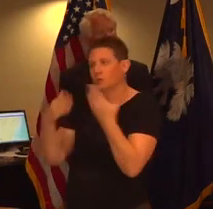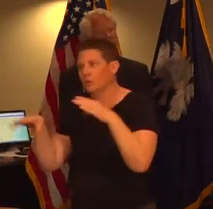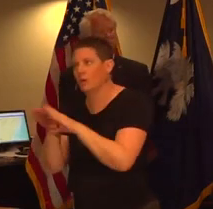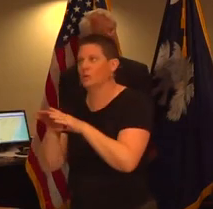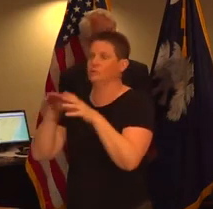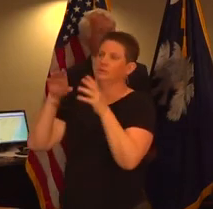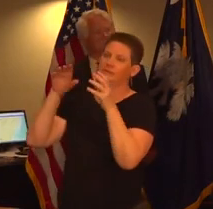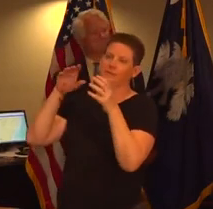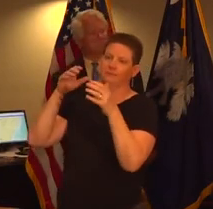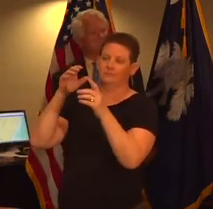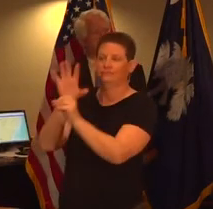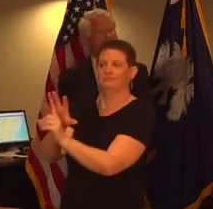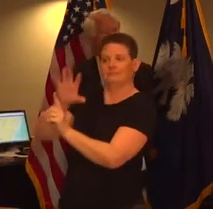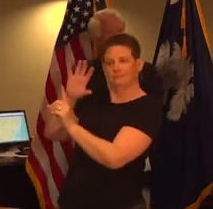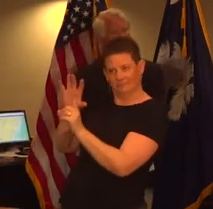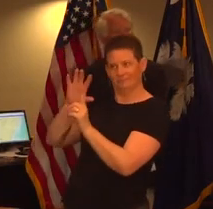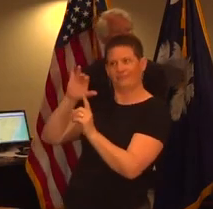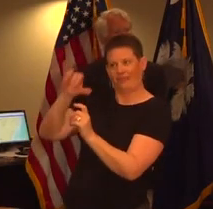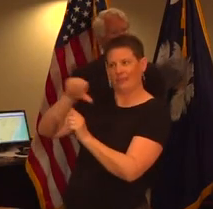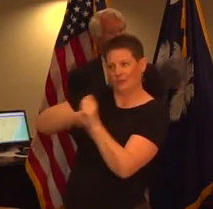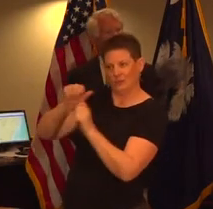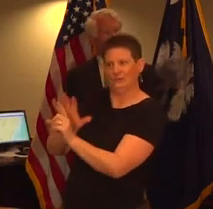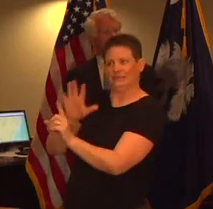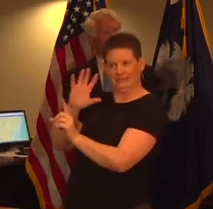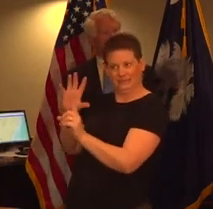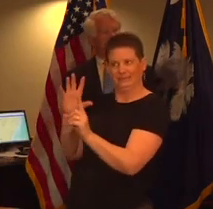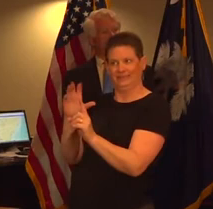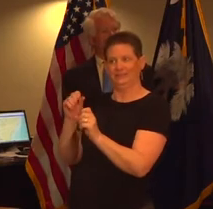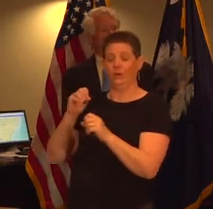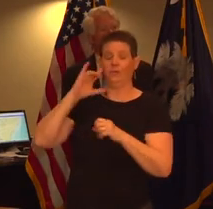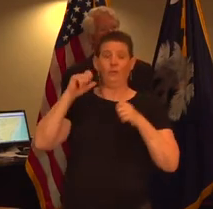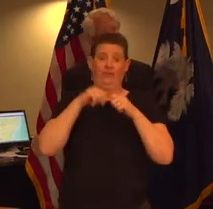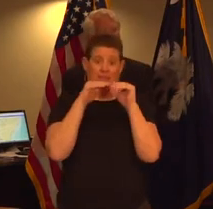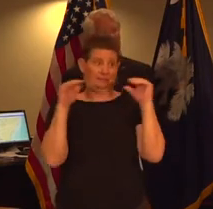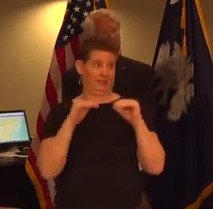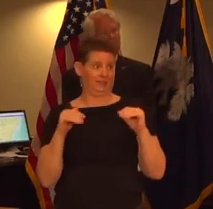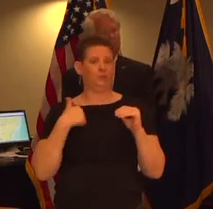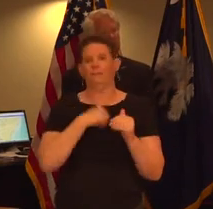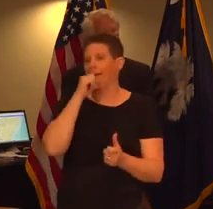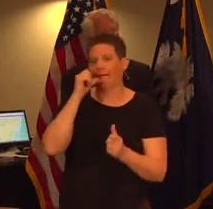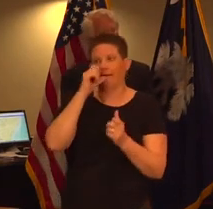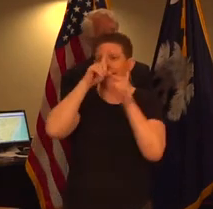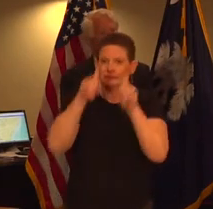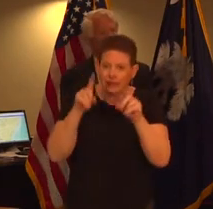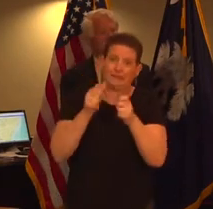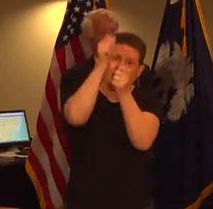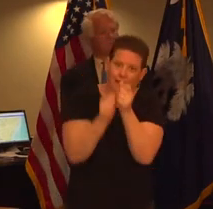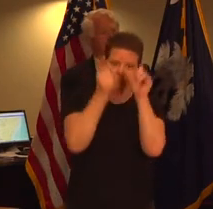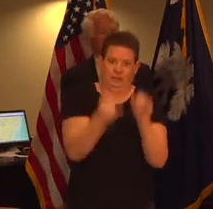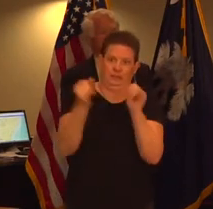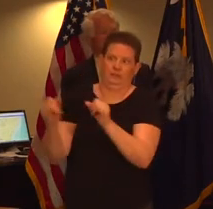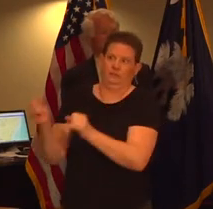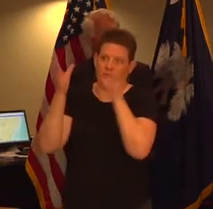also in the acceleration phase we may no longer seek to test every single person we will focus